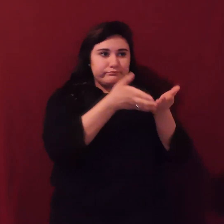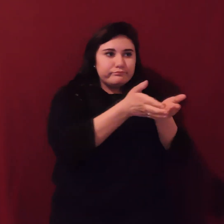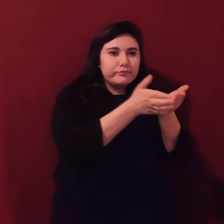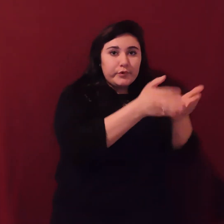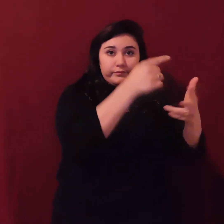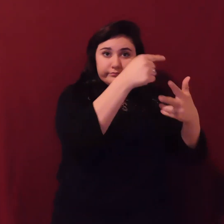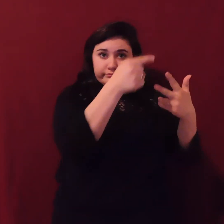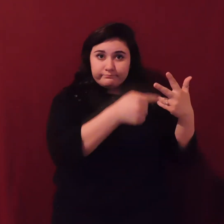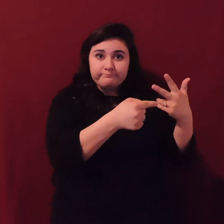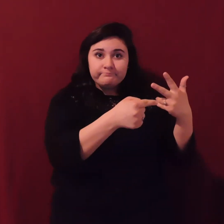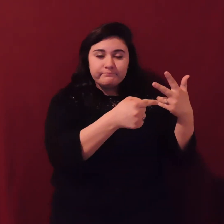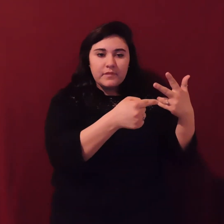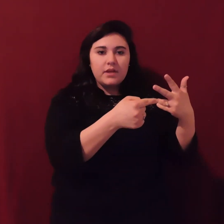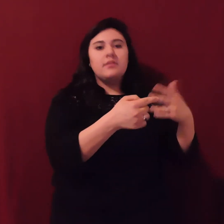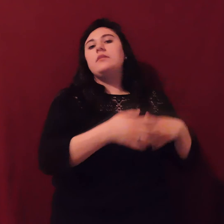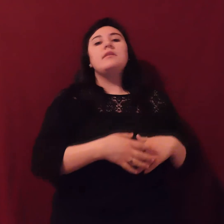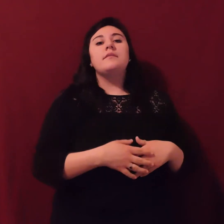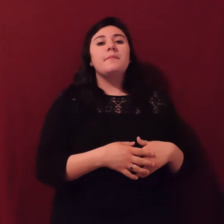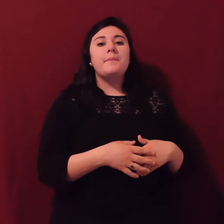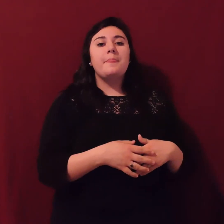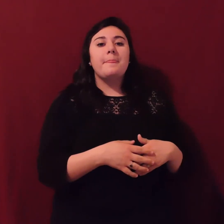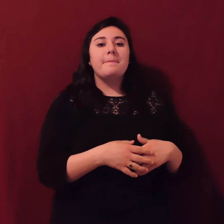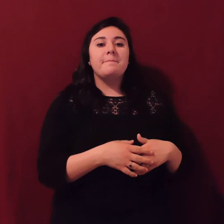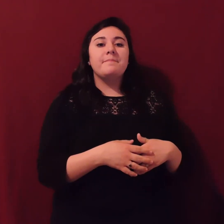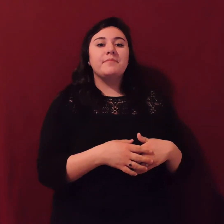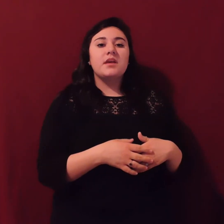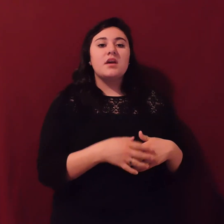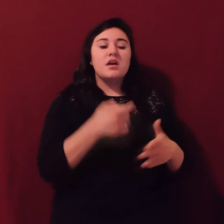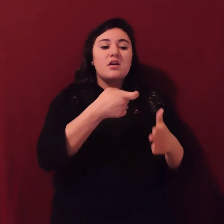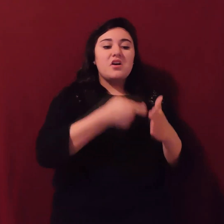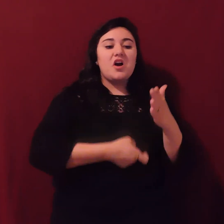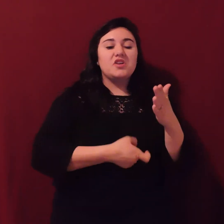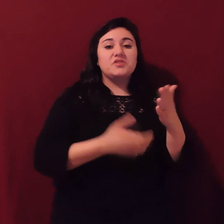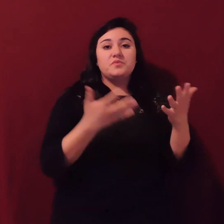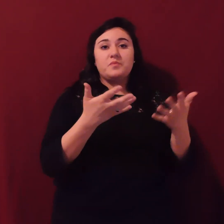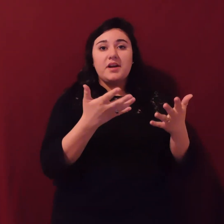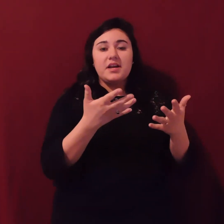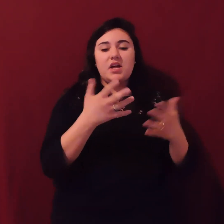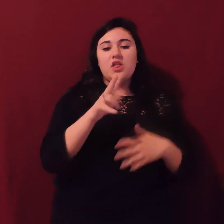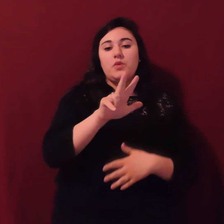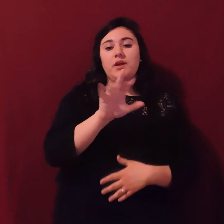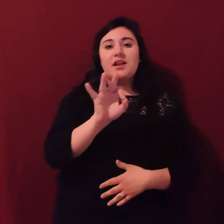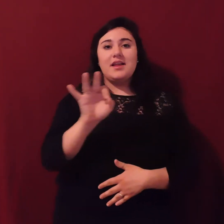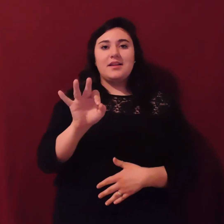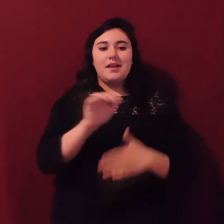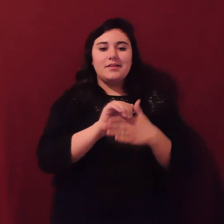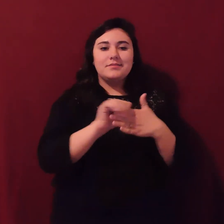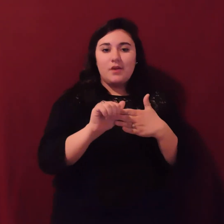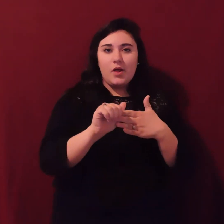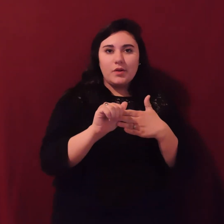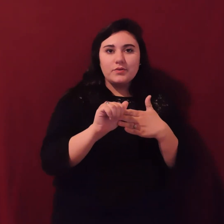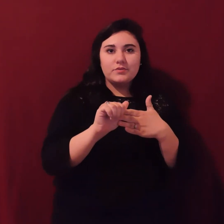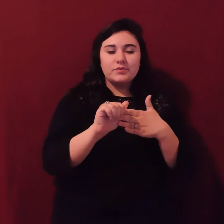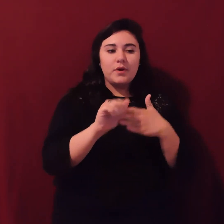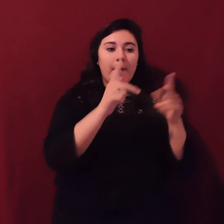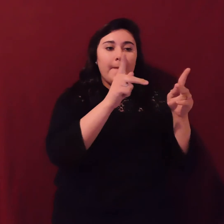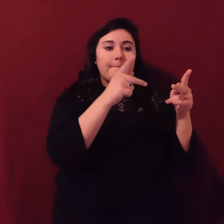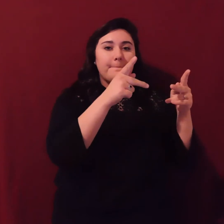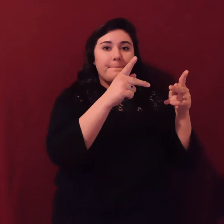the screen, about $3.99 per person. And then, of course, that does not include flight. That's for a